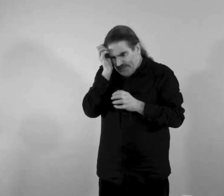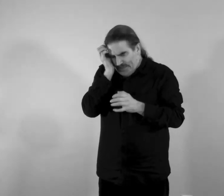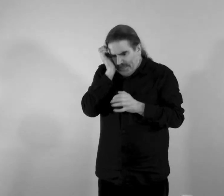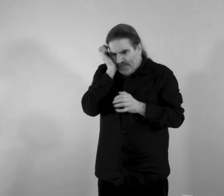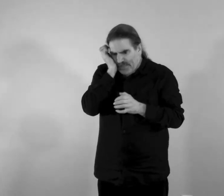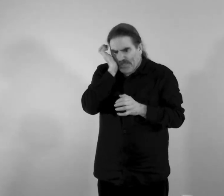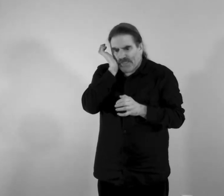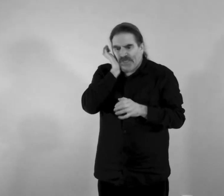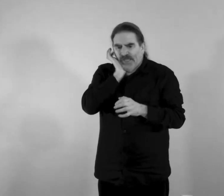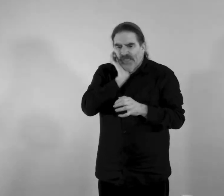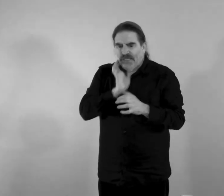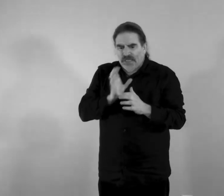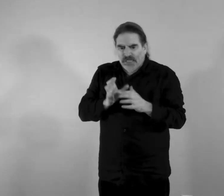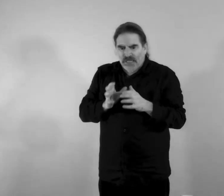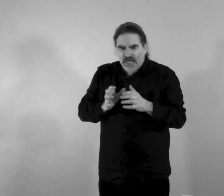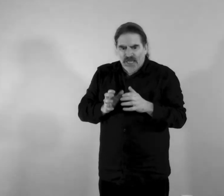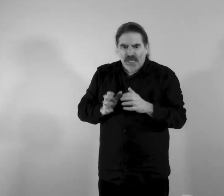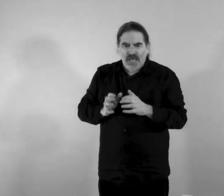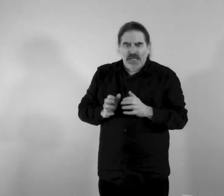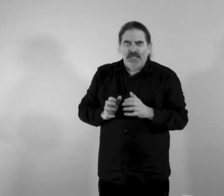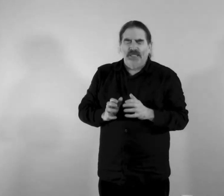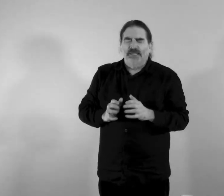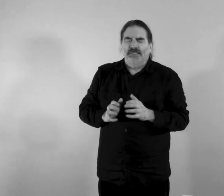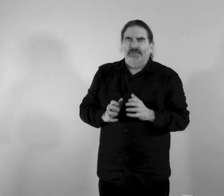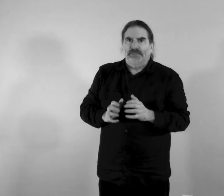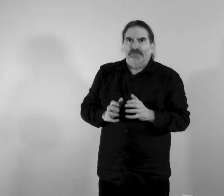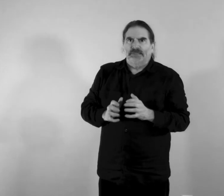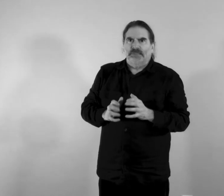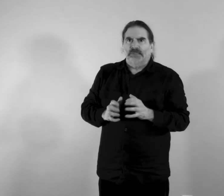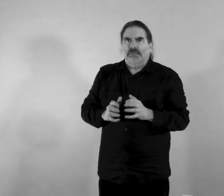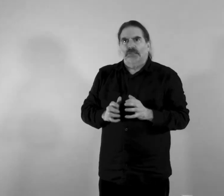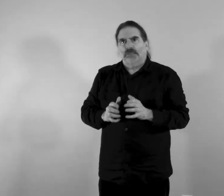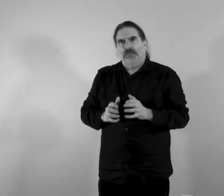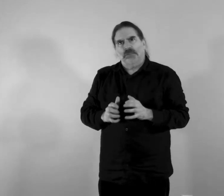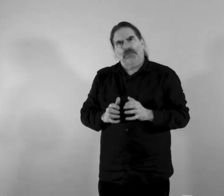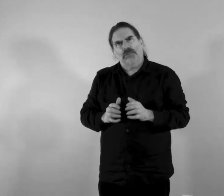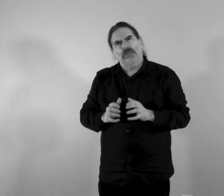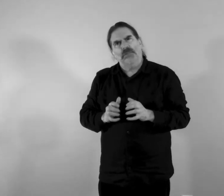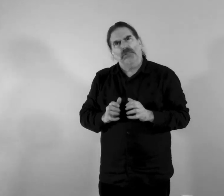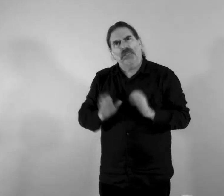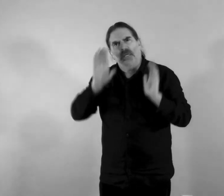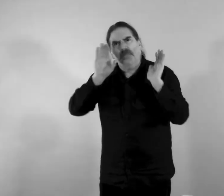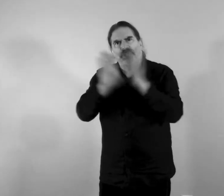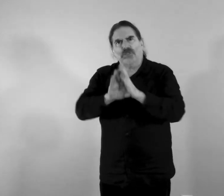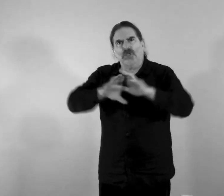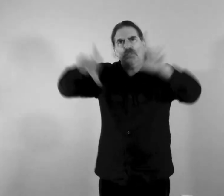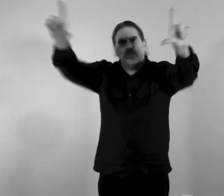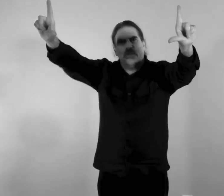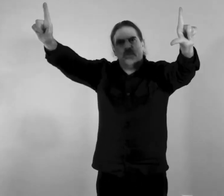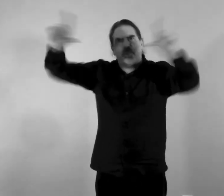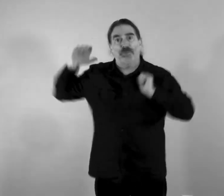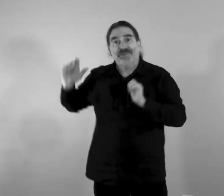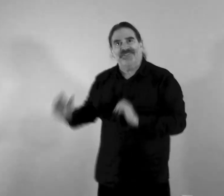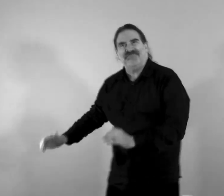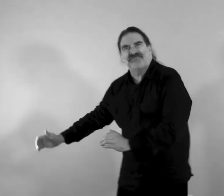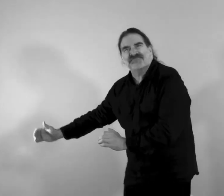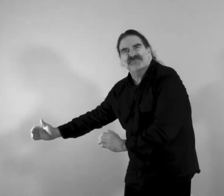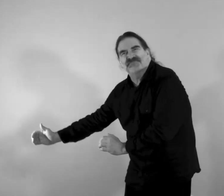But there's more, because inside that picture is